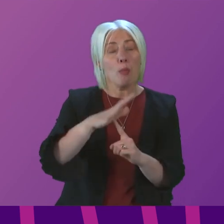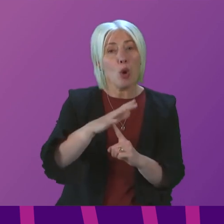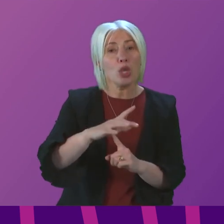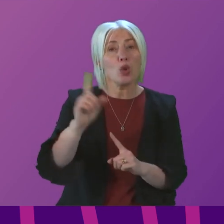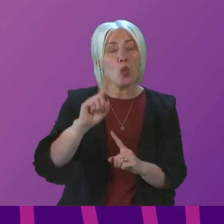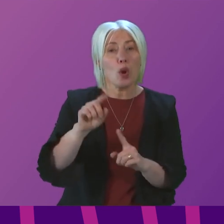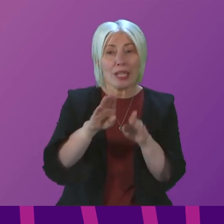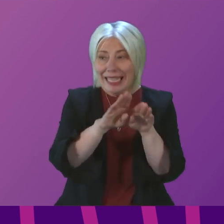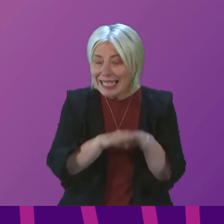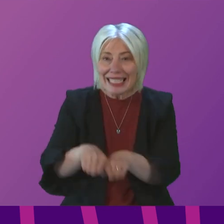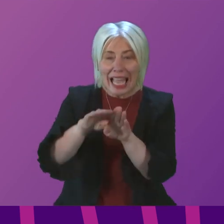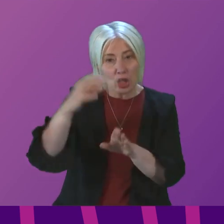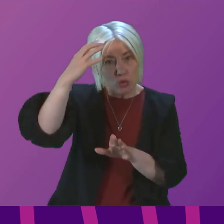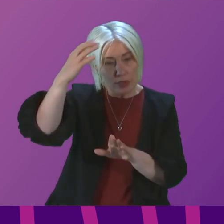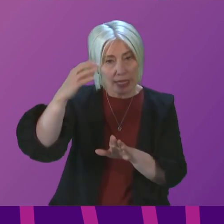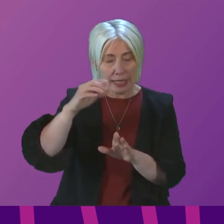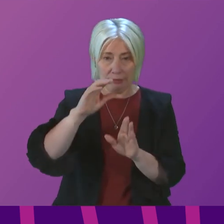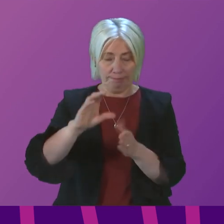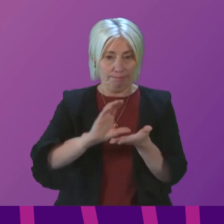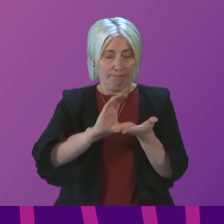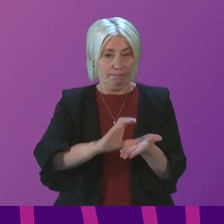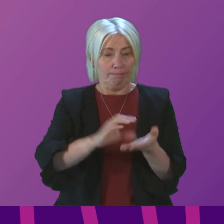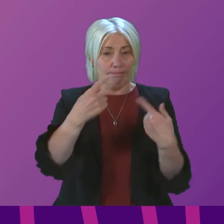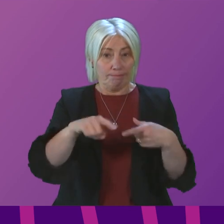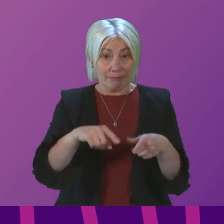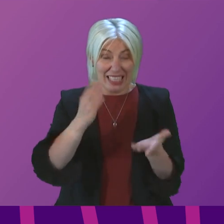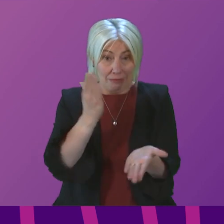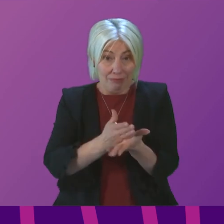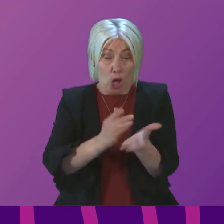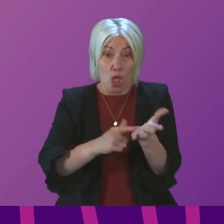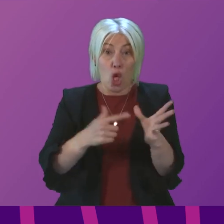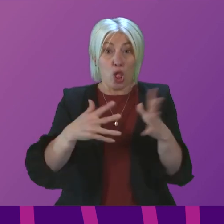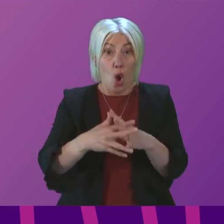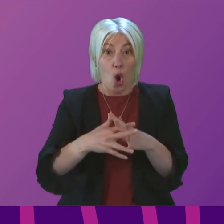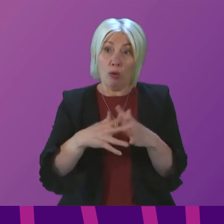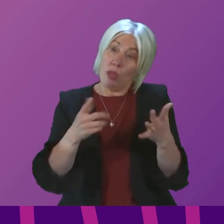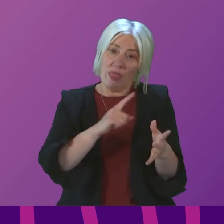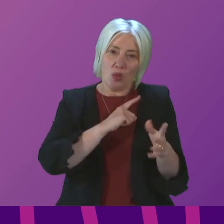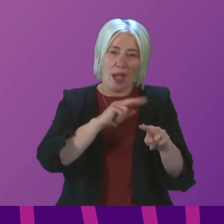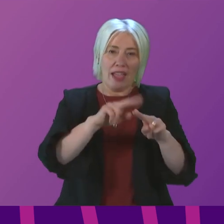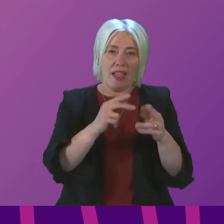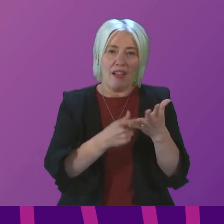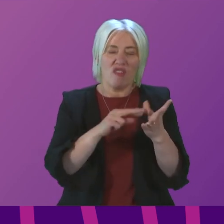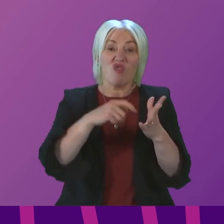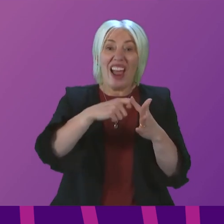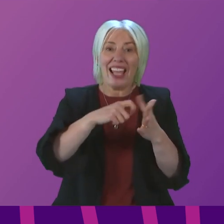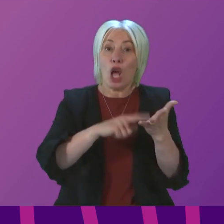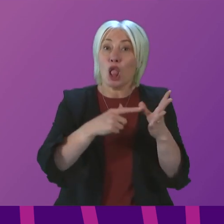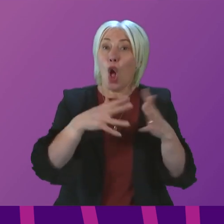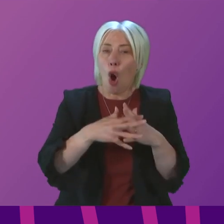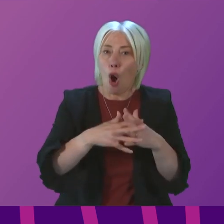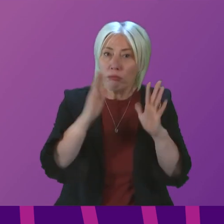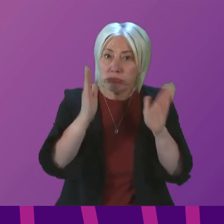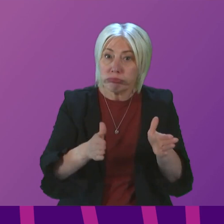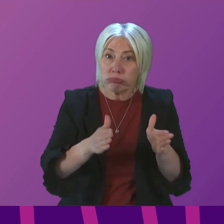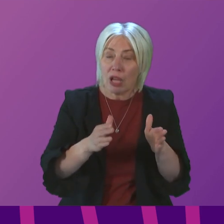is a statutory entitlement to that. It is the law that Frank's Law, that is why it is called Frank's Law, has to